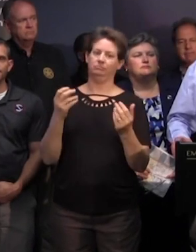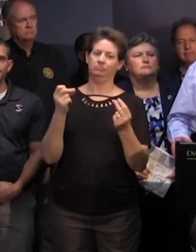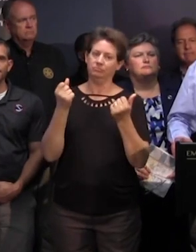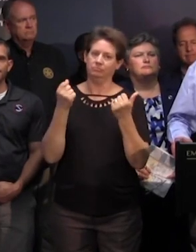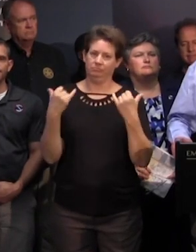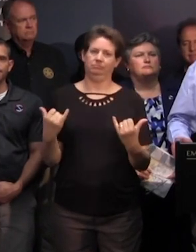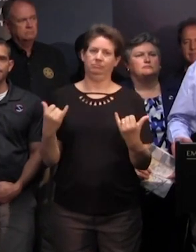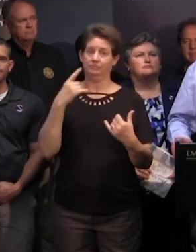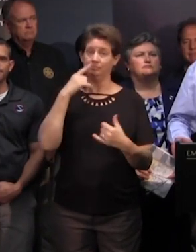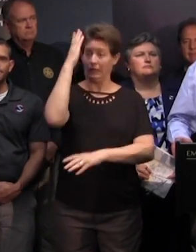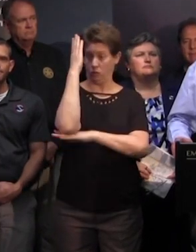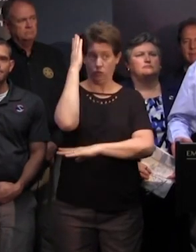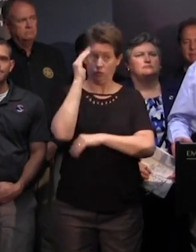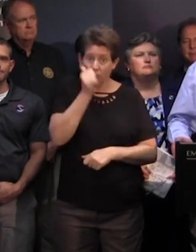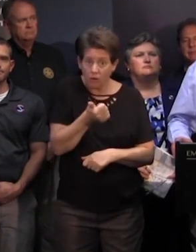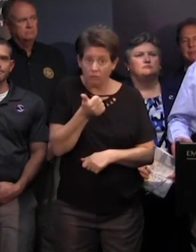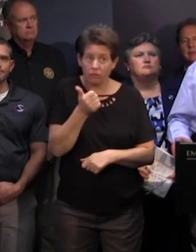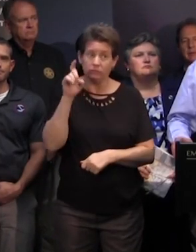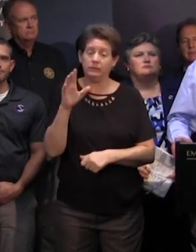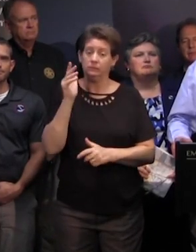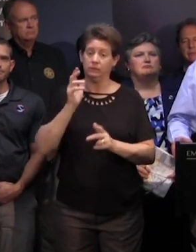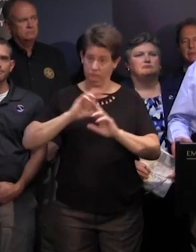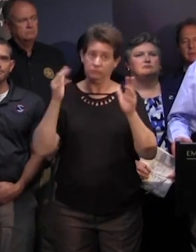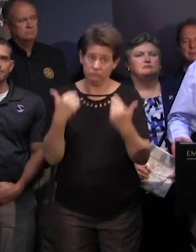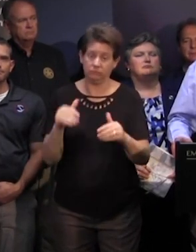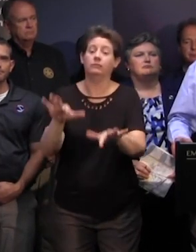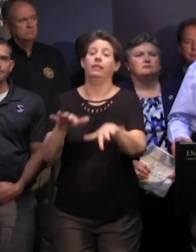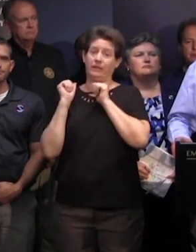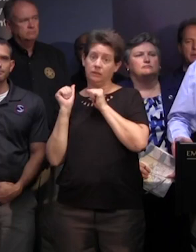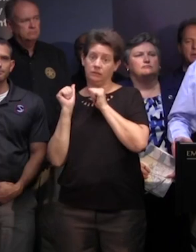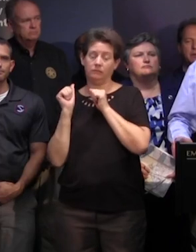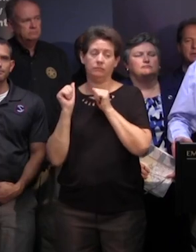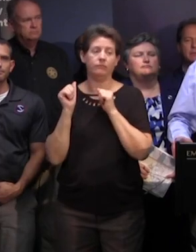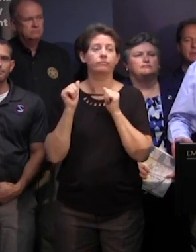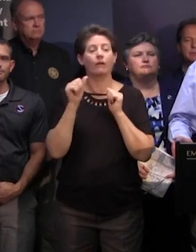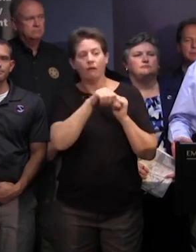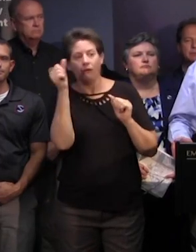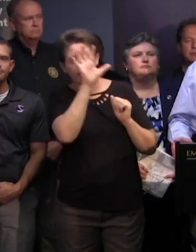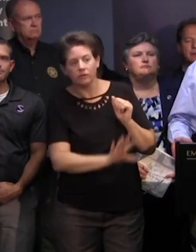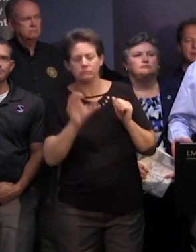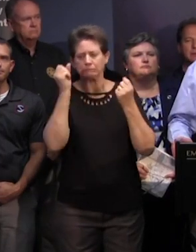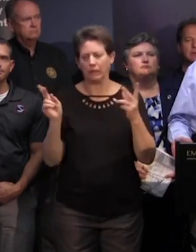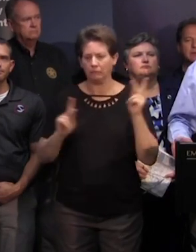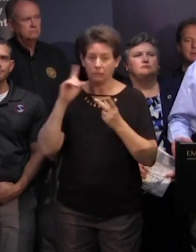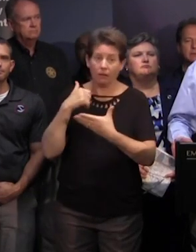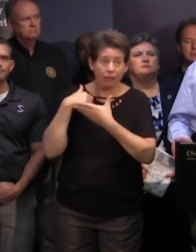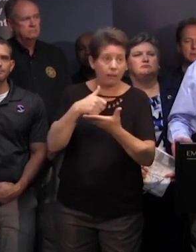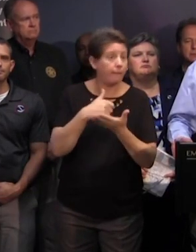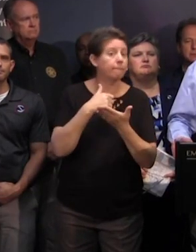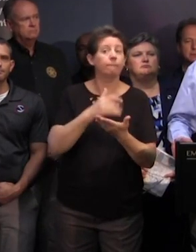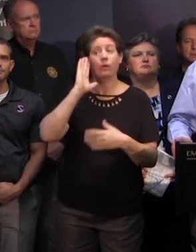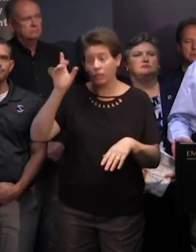quickly by as i say noon tomorrow you need to be moving but uh everyone else there's still a lot of people going to need help